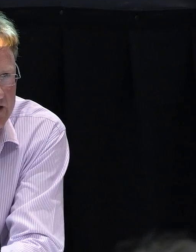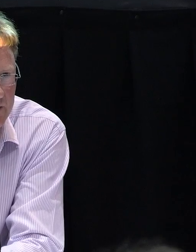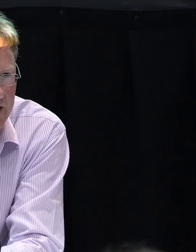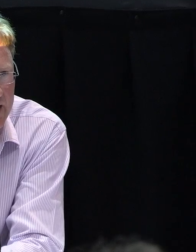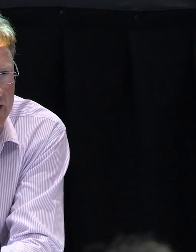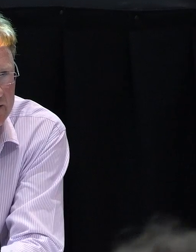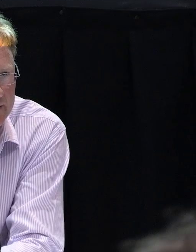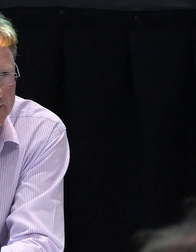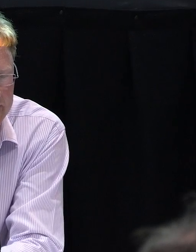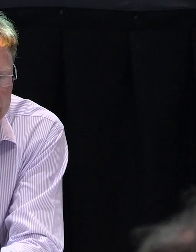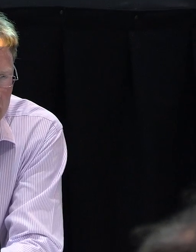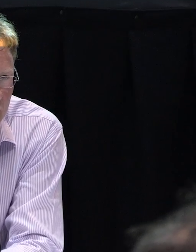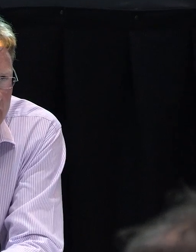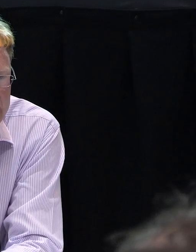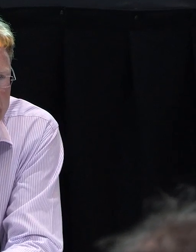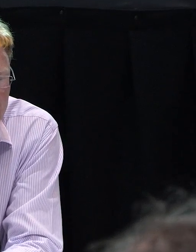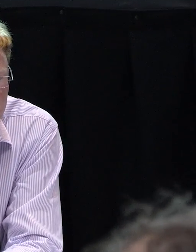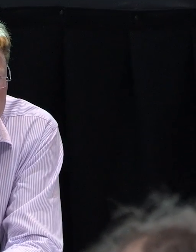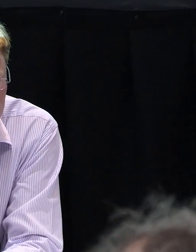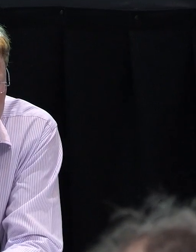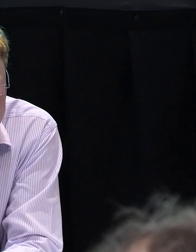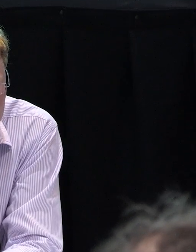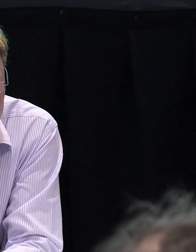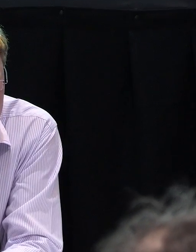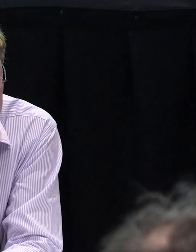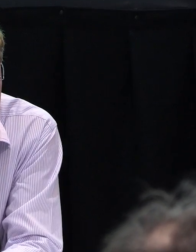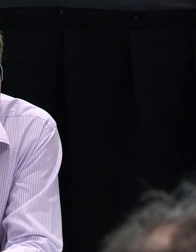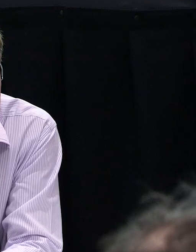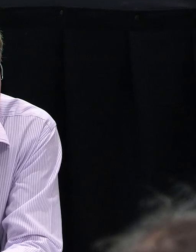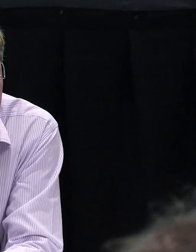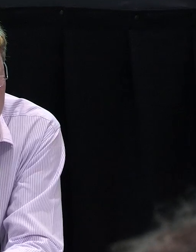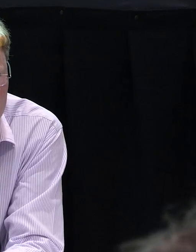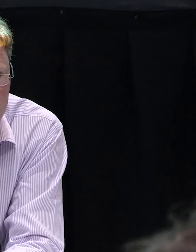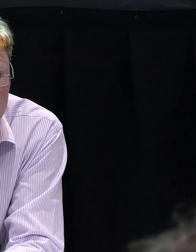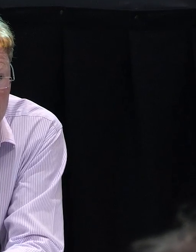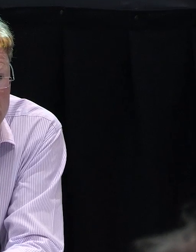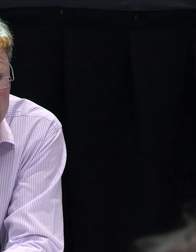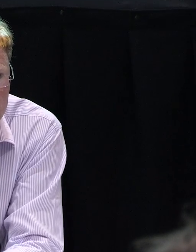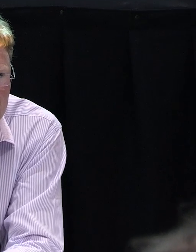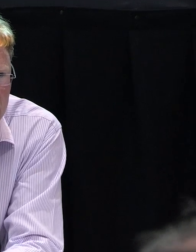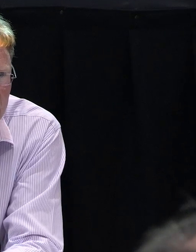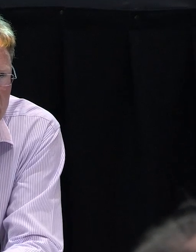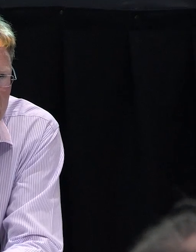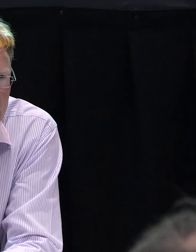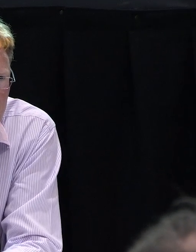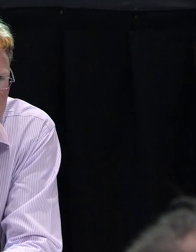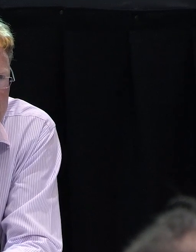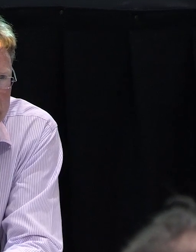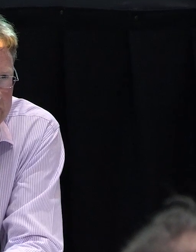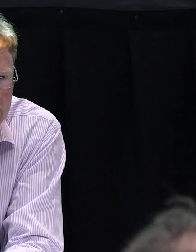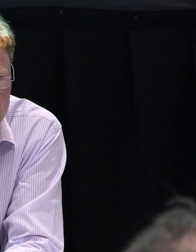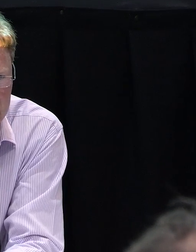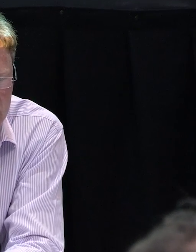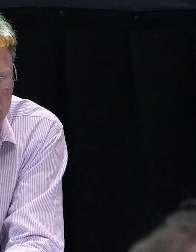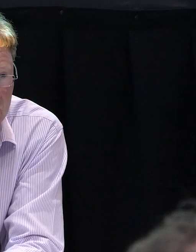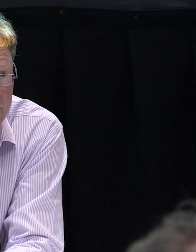area has to be cut out and replaced. And also, it would also depend on where the walls are, whether there are load-bearing walls